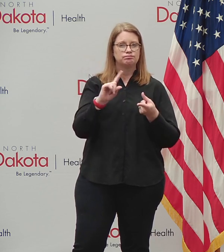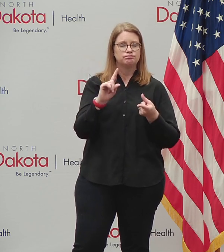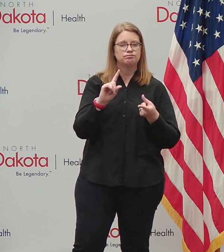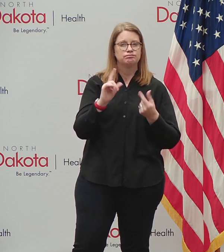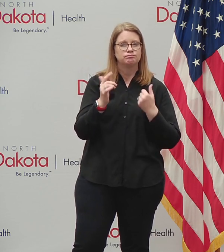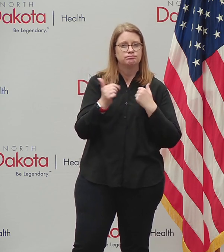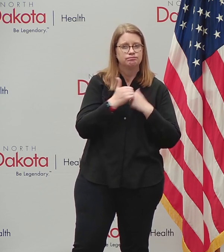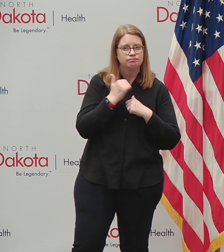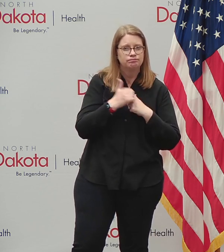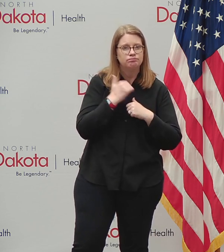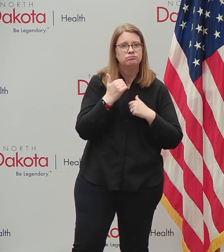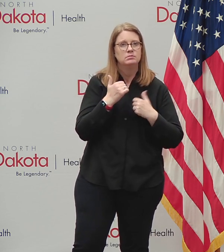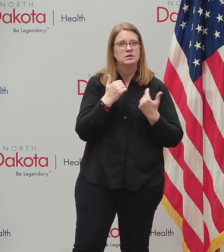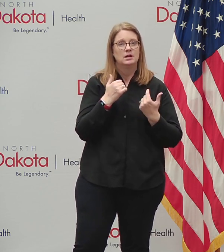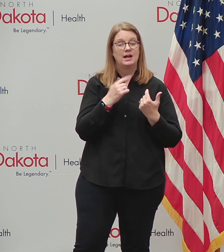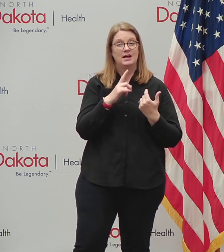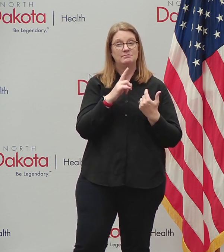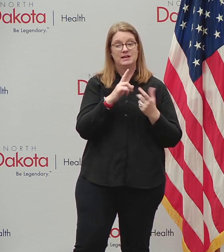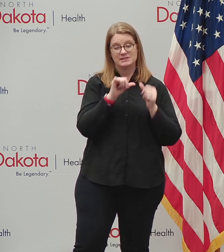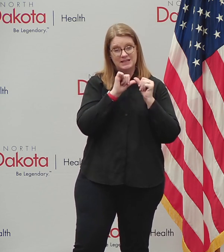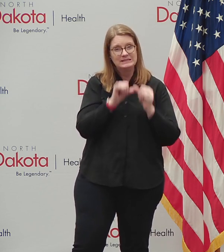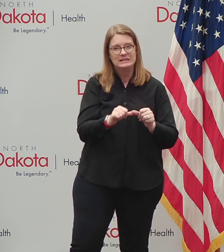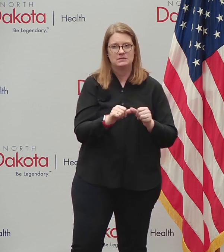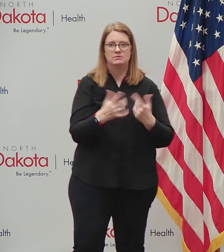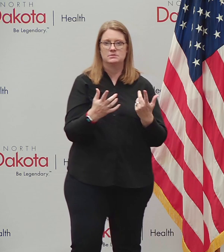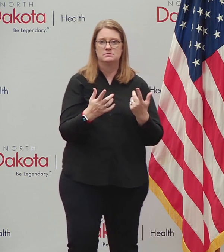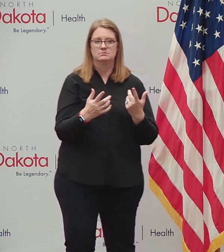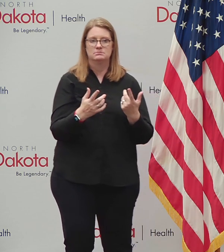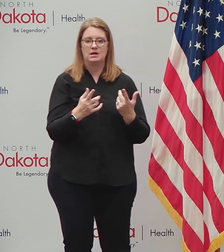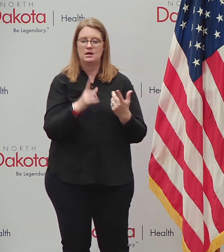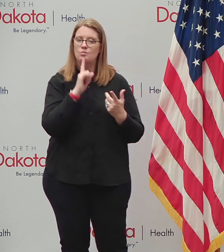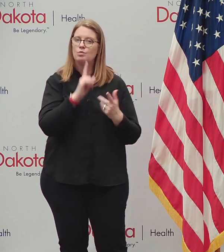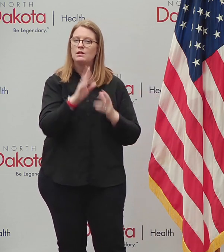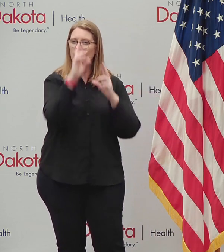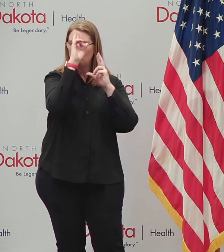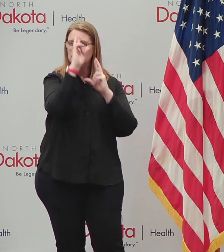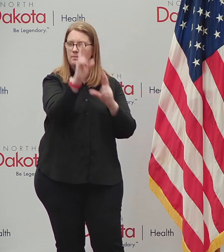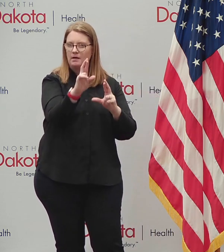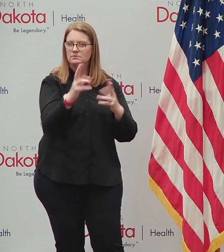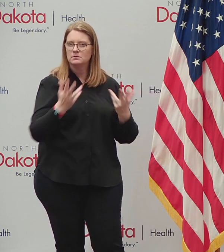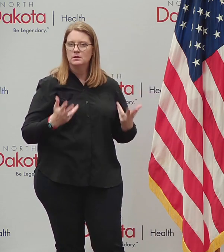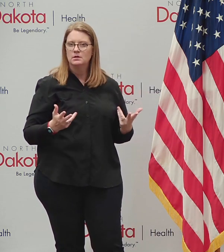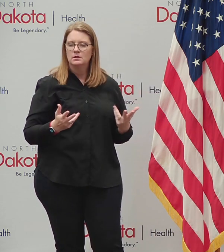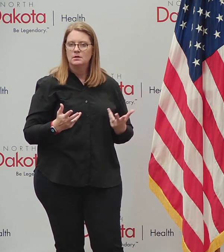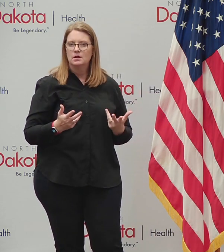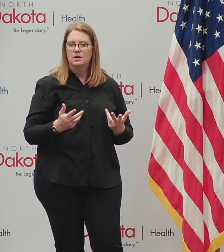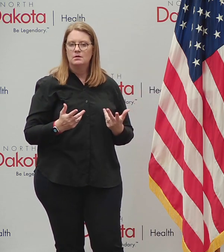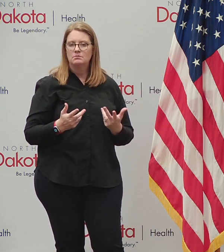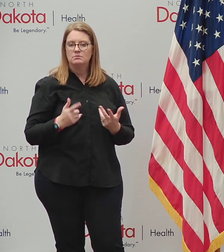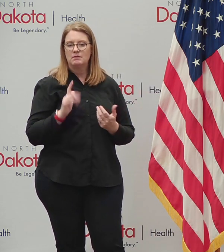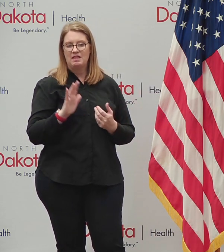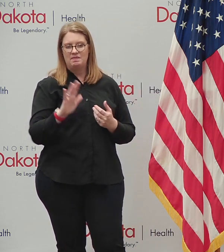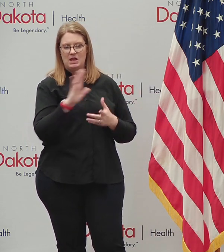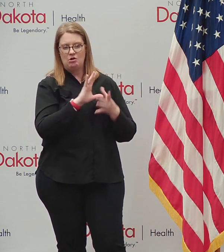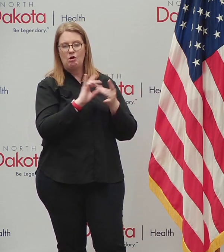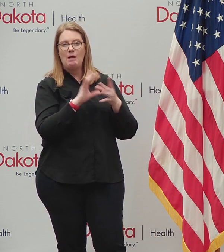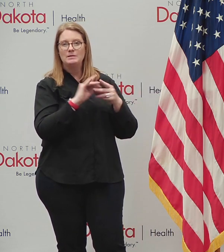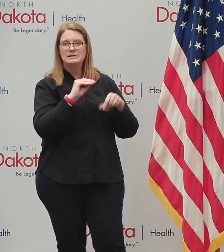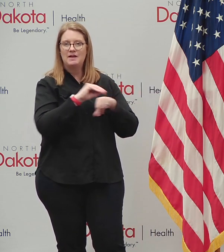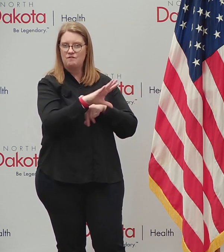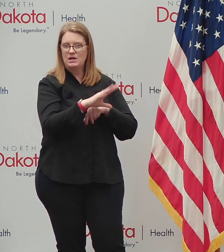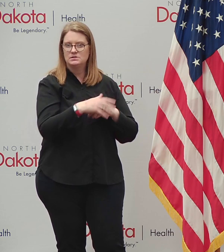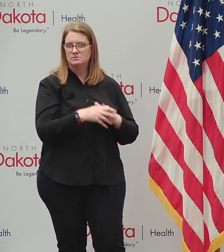I'd say that's a sort of consistent thing and I respect them for that. And that's how I would put generally all their, their, uh, comments in that, uh,